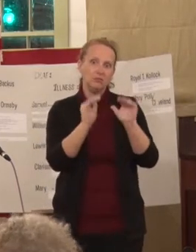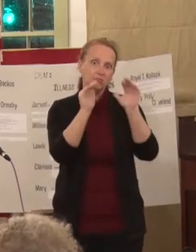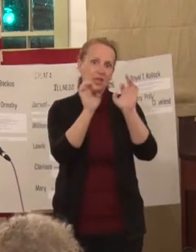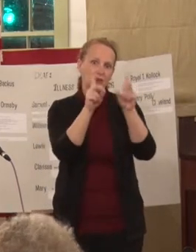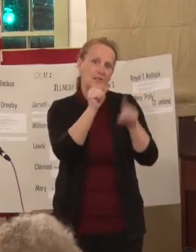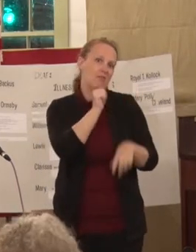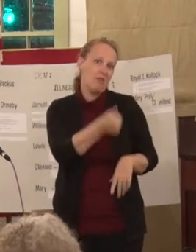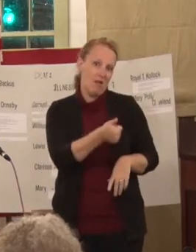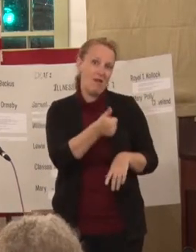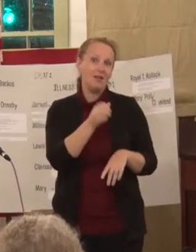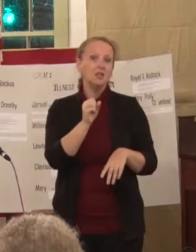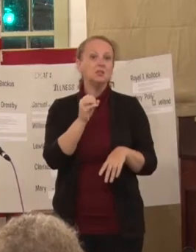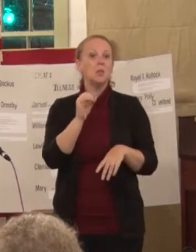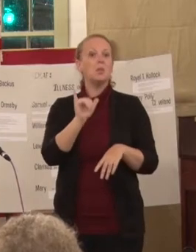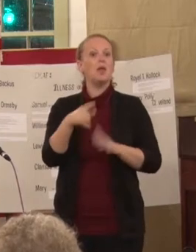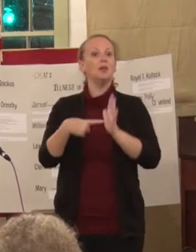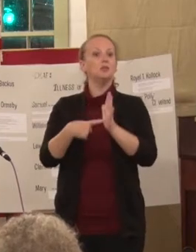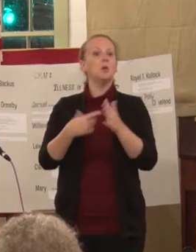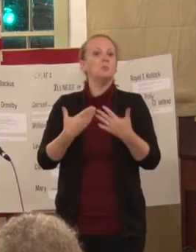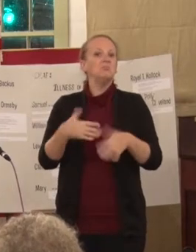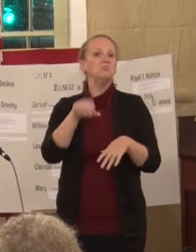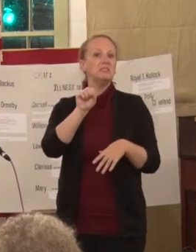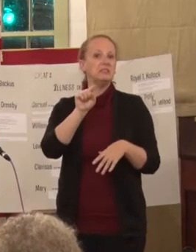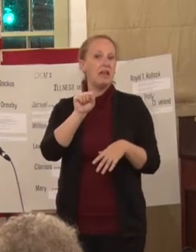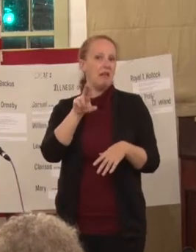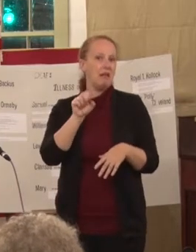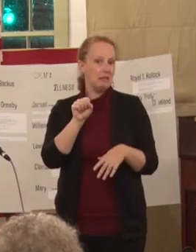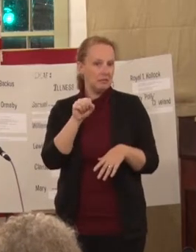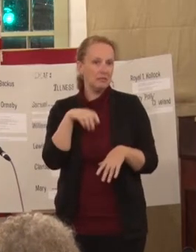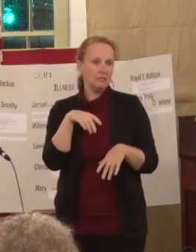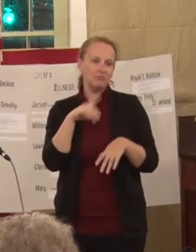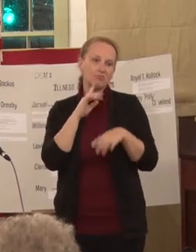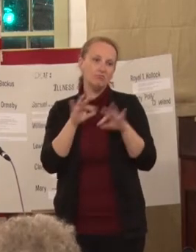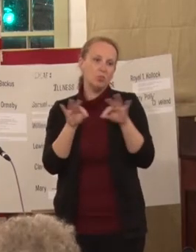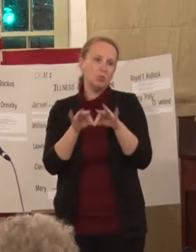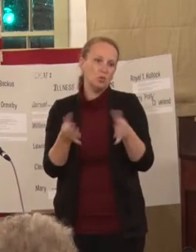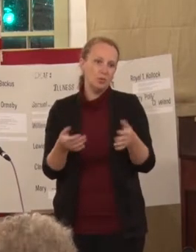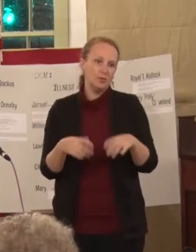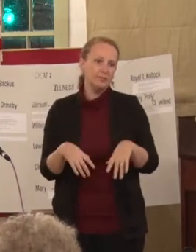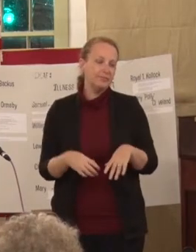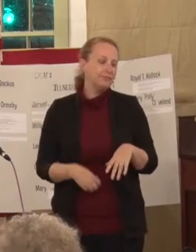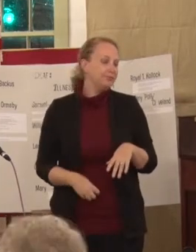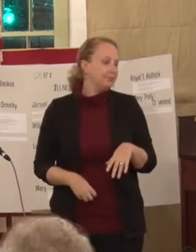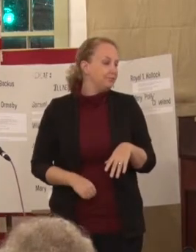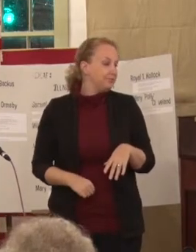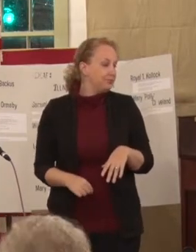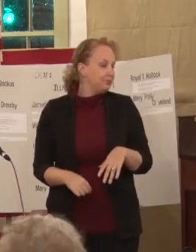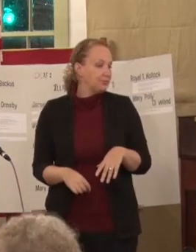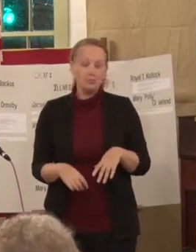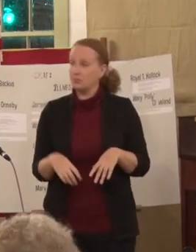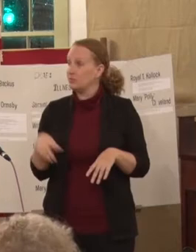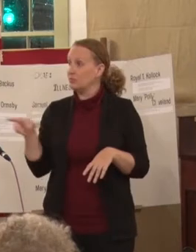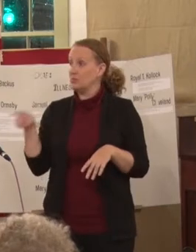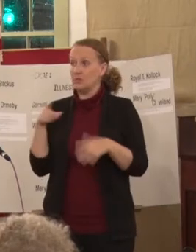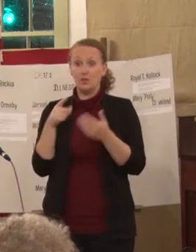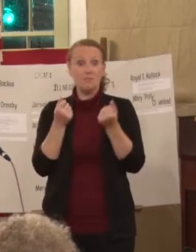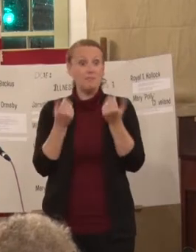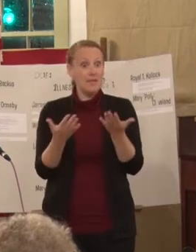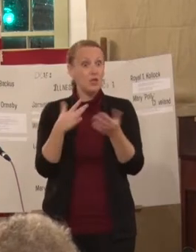that's also an important element in that because a lot of the early documents we have and letters